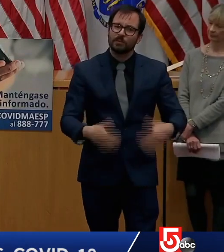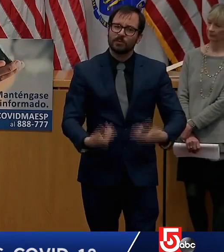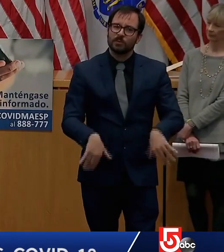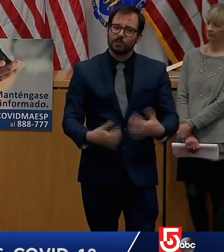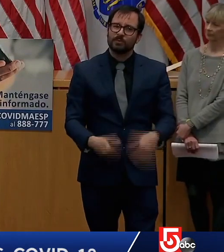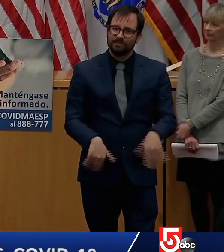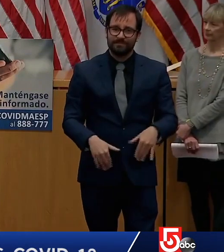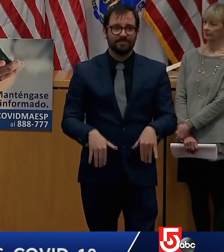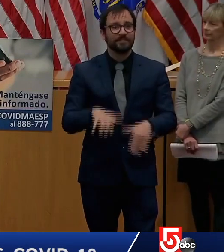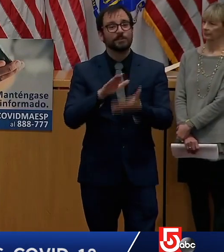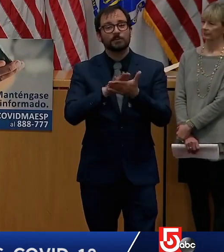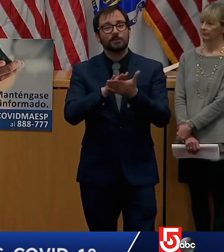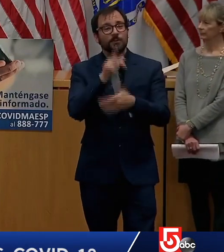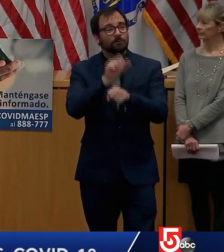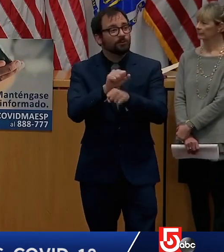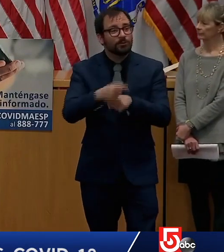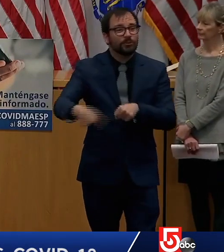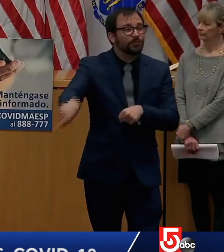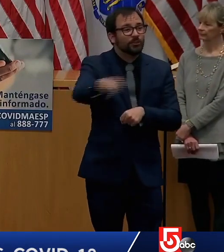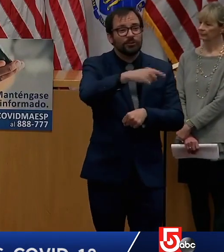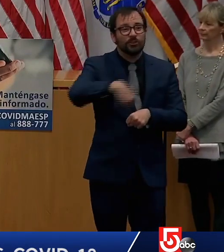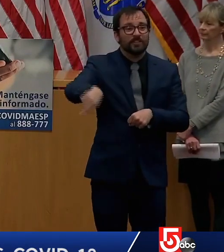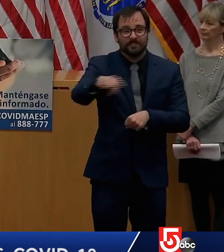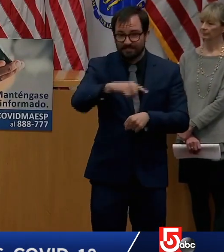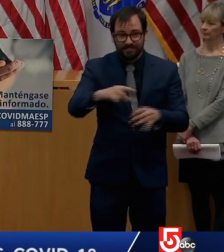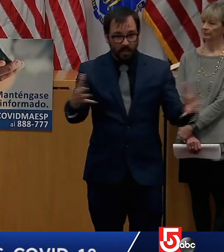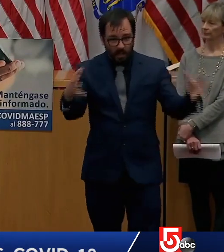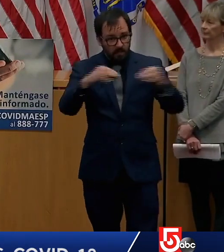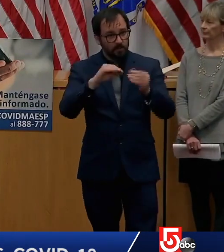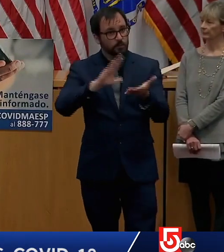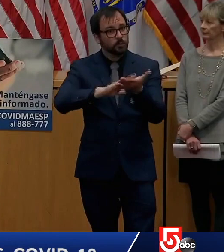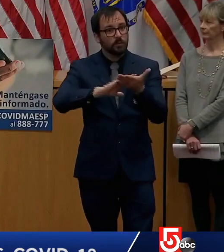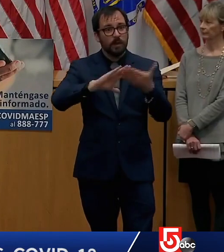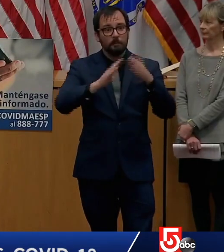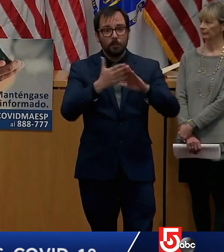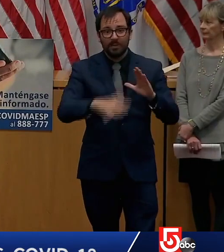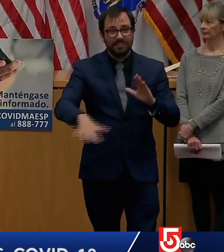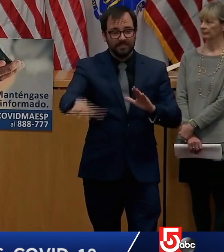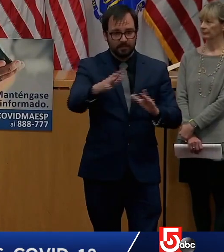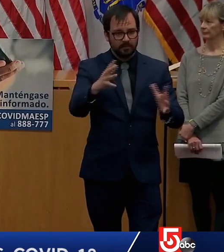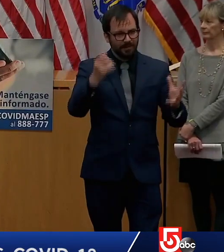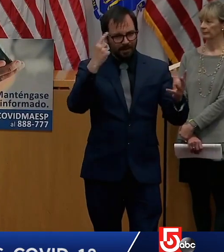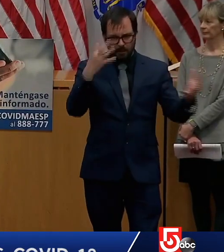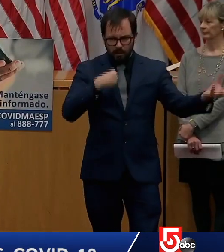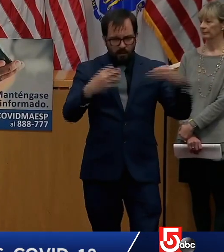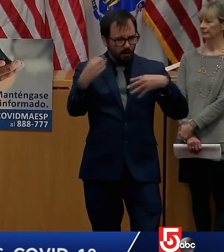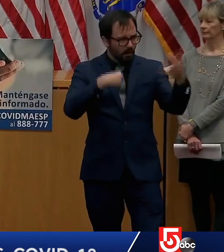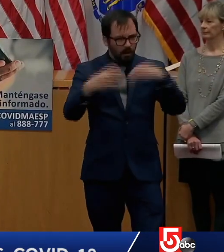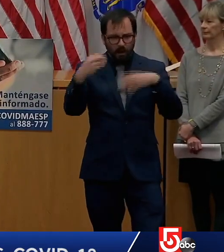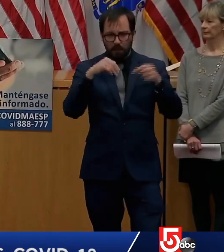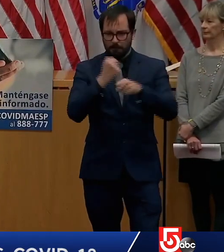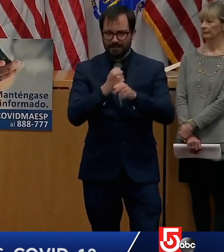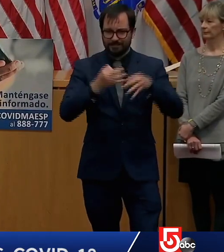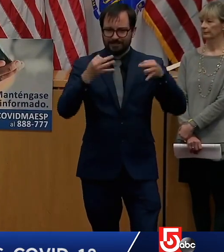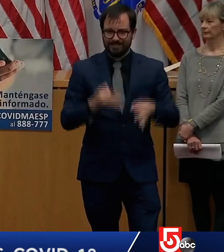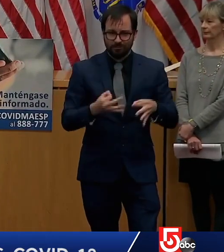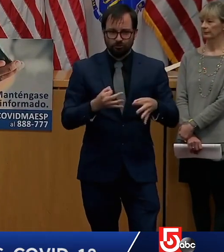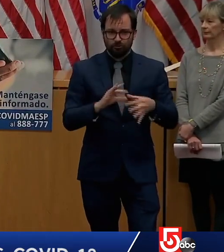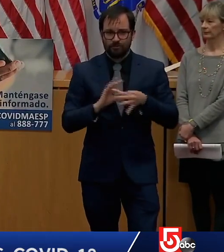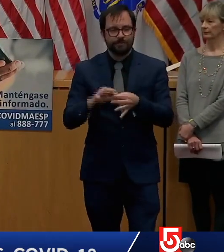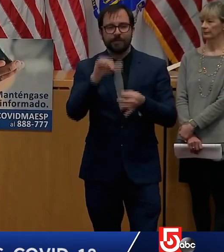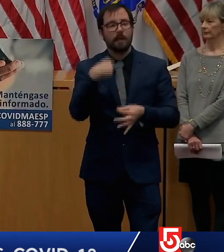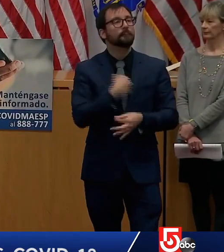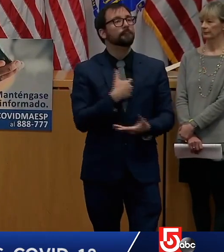helping us arrive at what we know is the right decision at this point in time and that it's